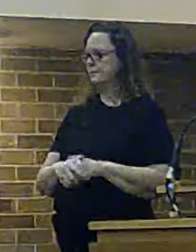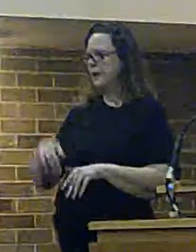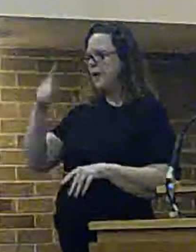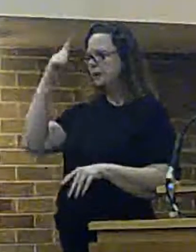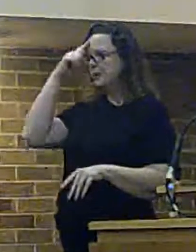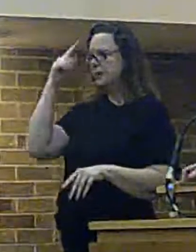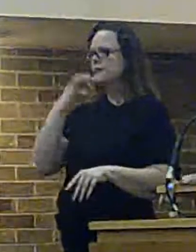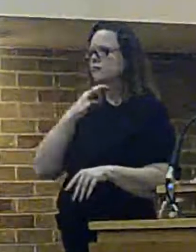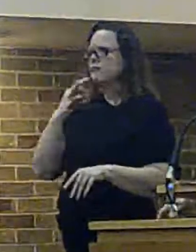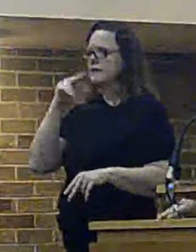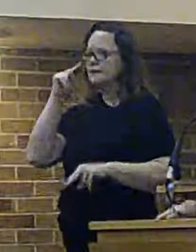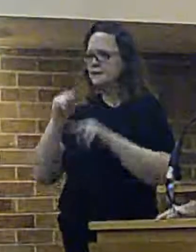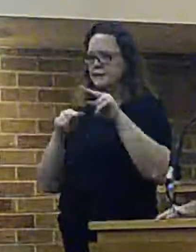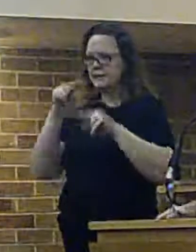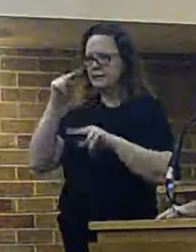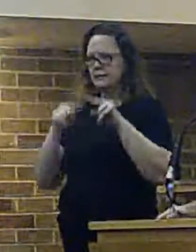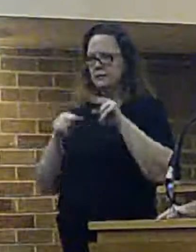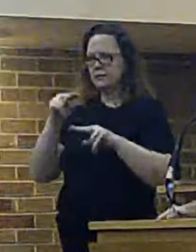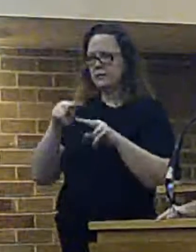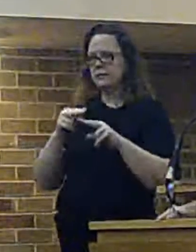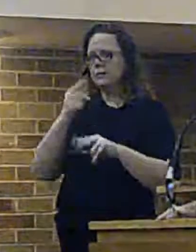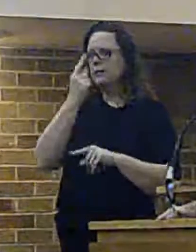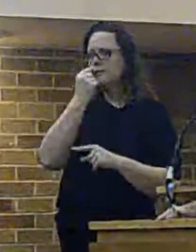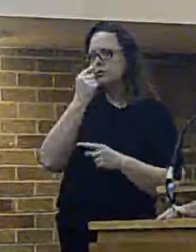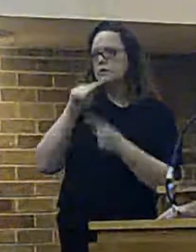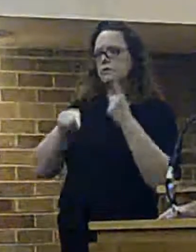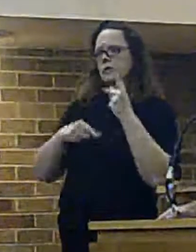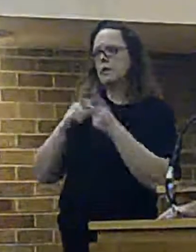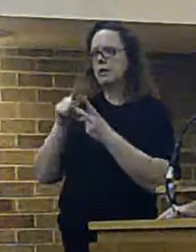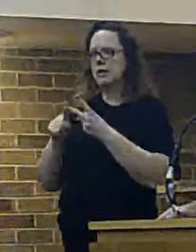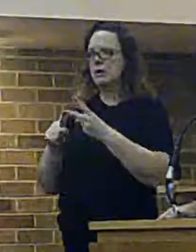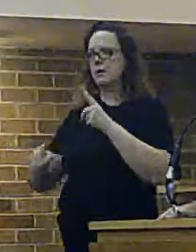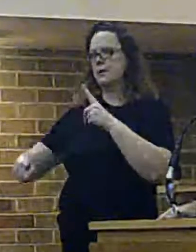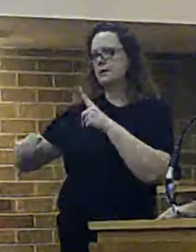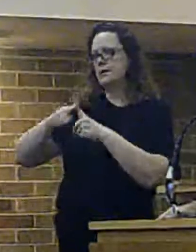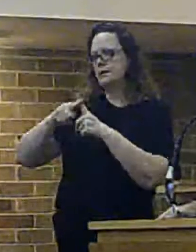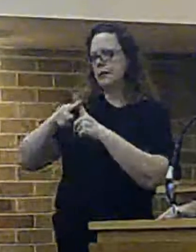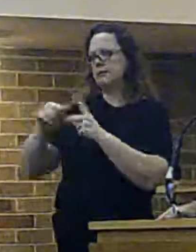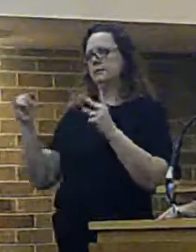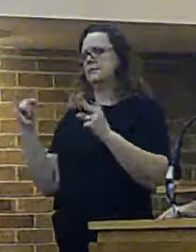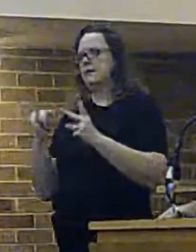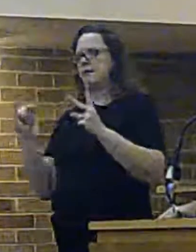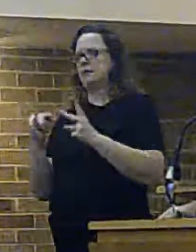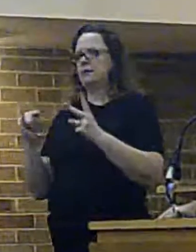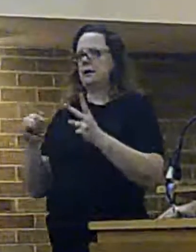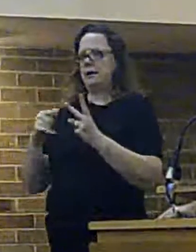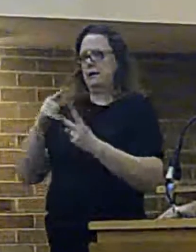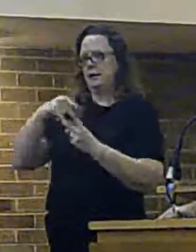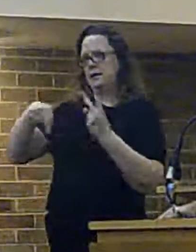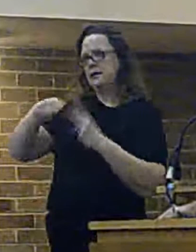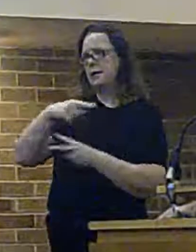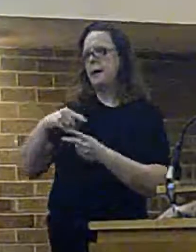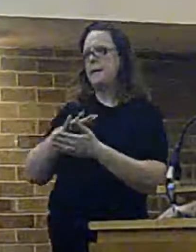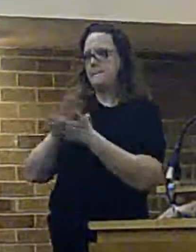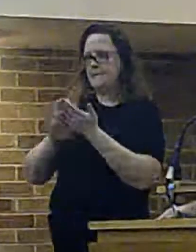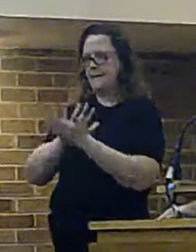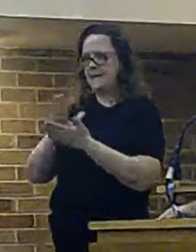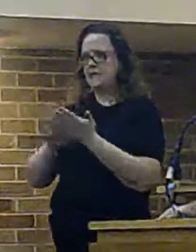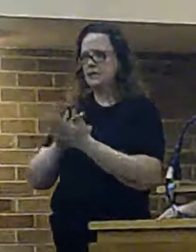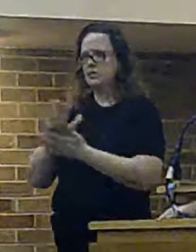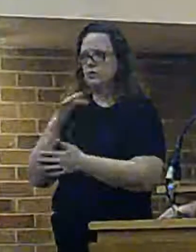assessment methodology, you have likelihood times severity equals risk. The likelihood